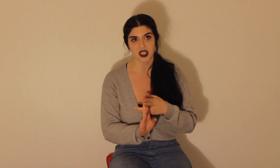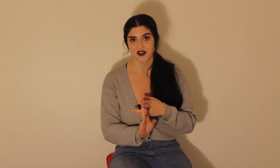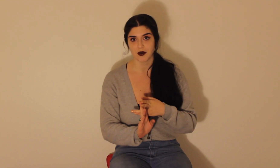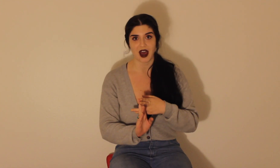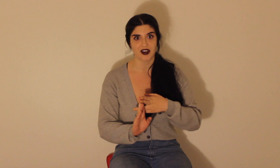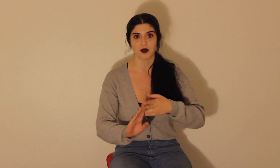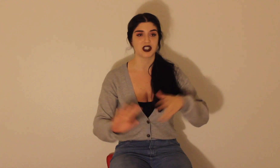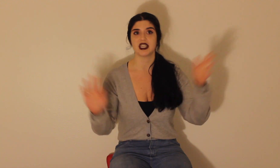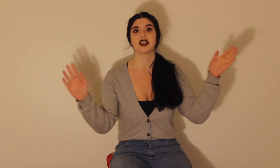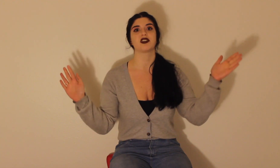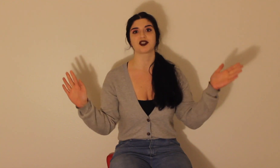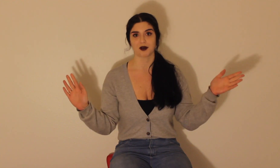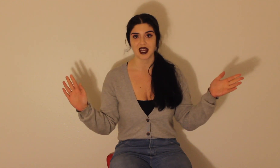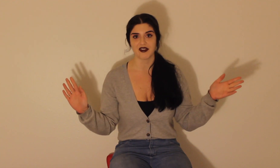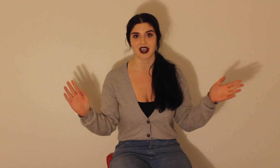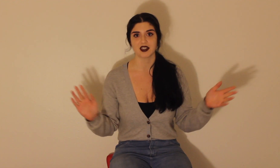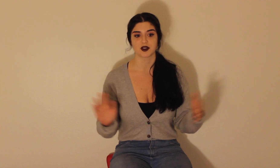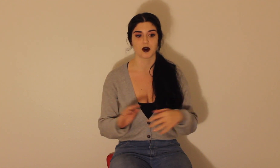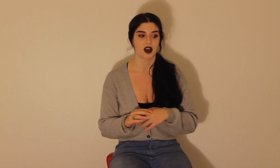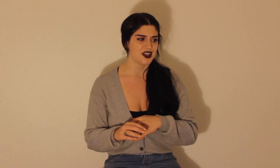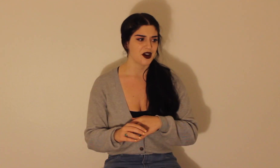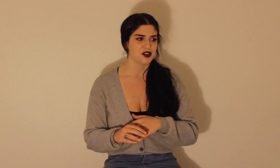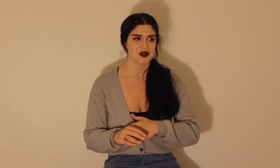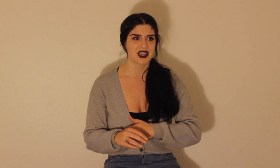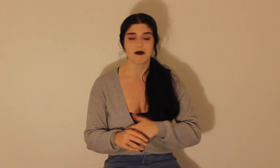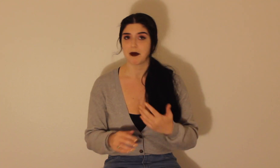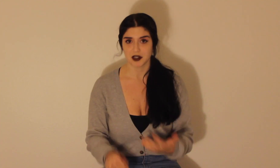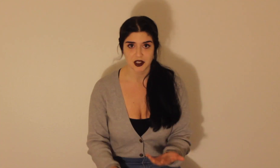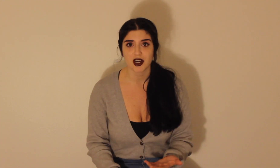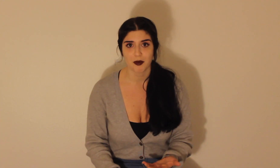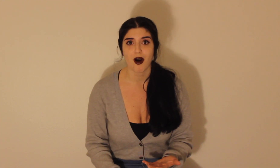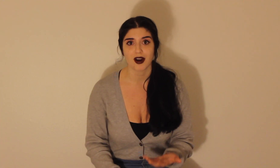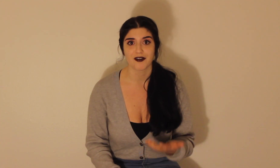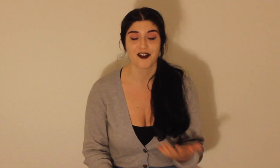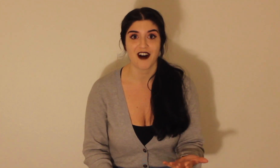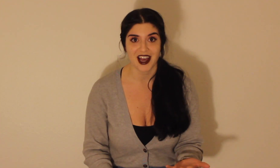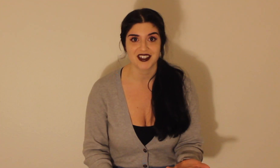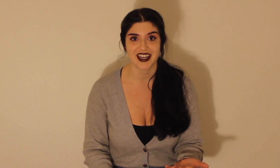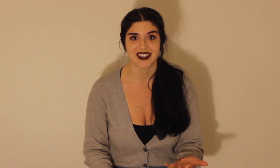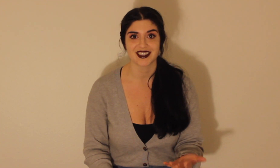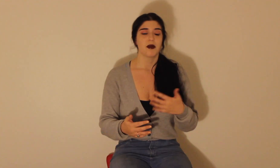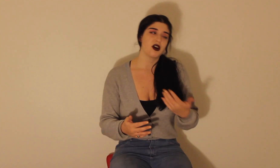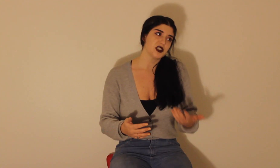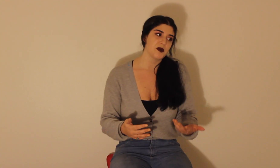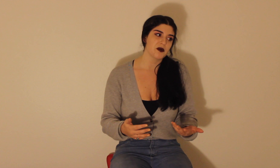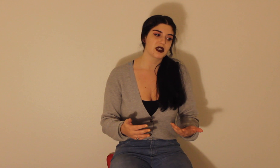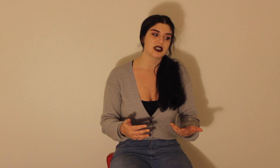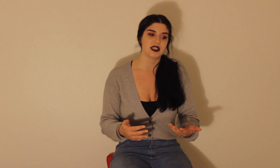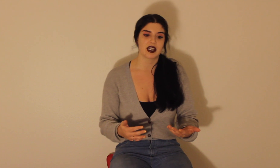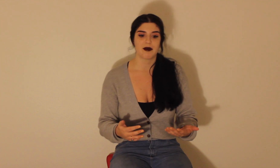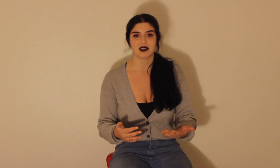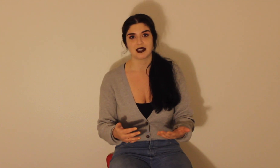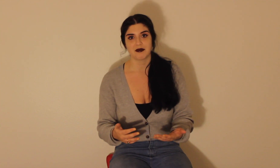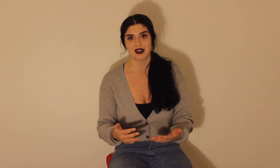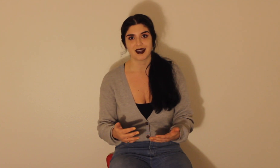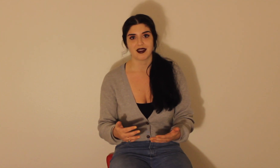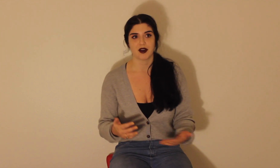leave you having ridiculous cravings or, you know, drinking maple syrup water for five days. But also be realistic about something that